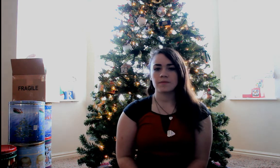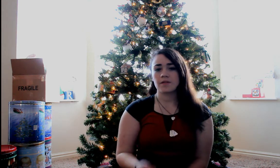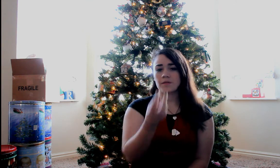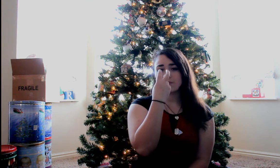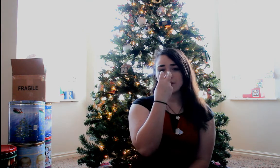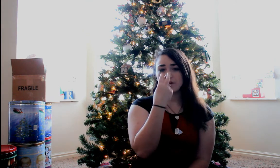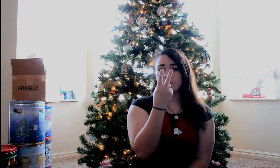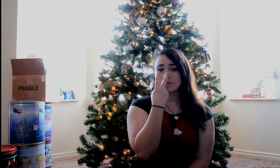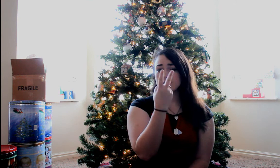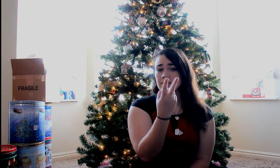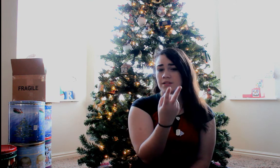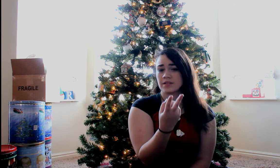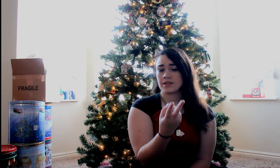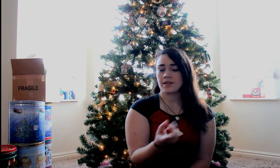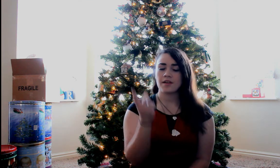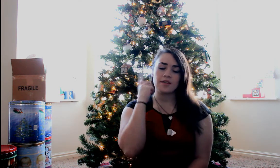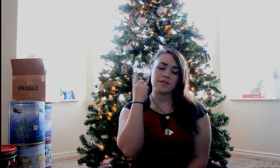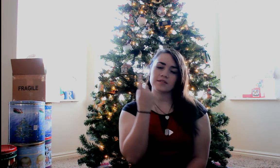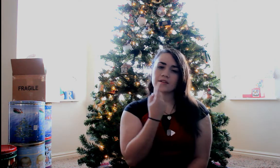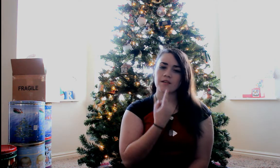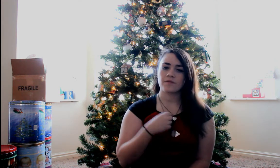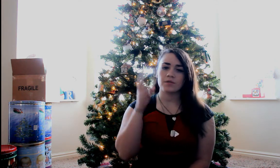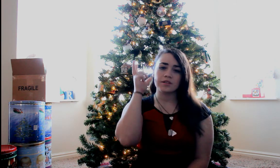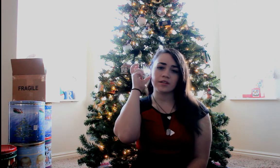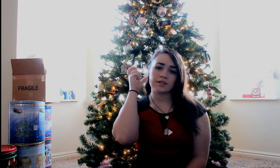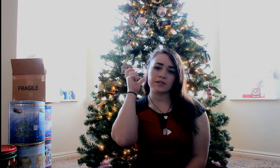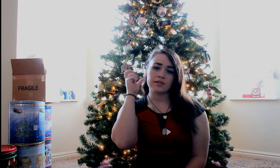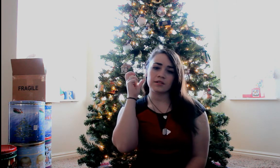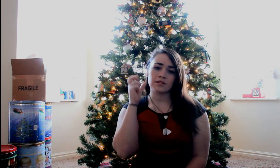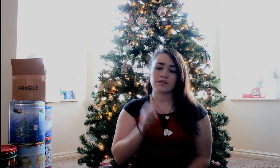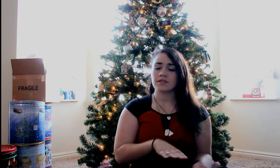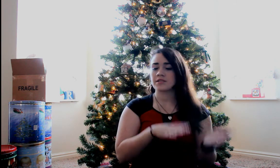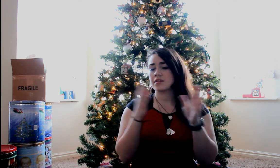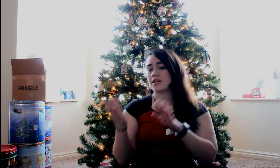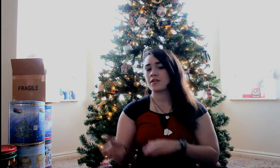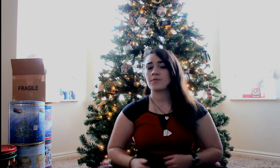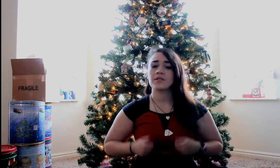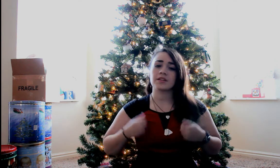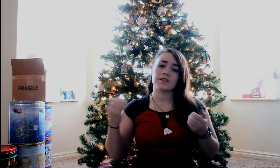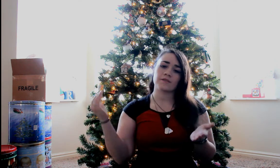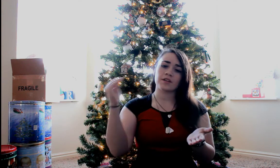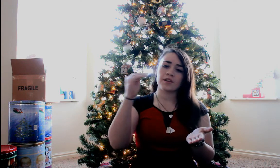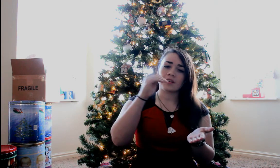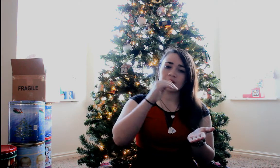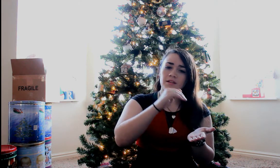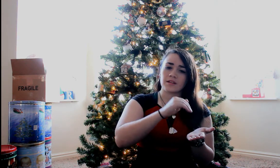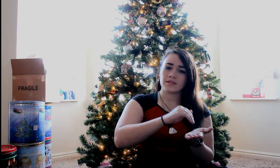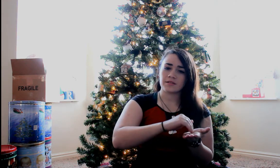The blind will see The blind deaf will hear The deaf will never get